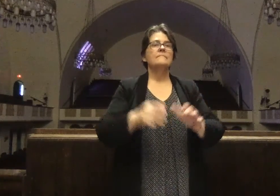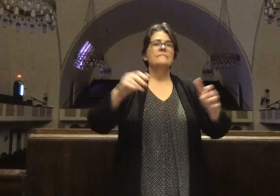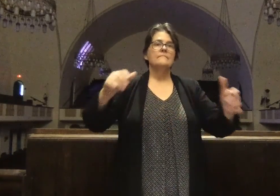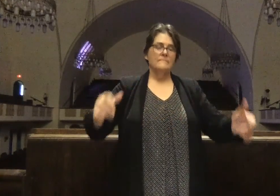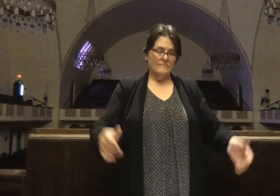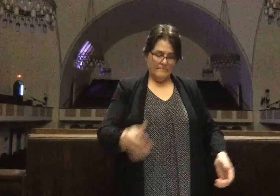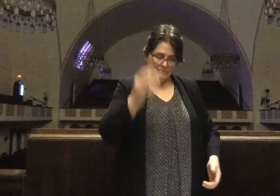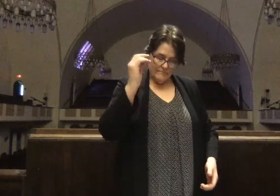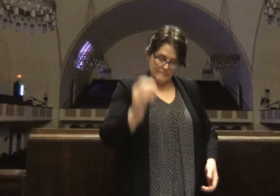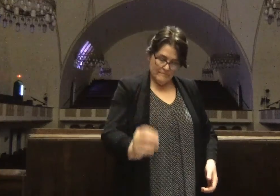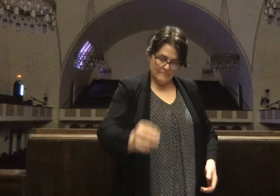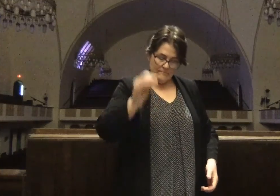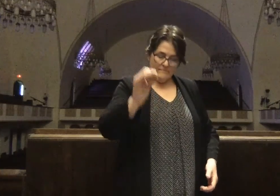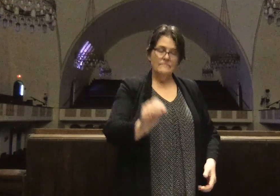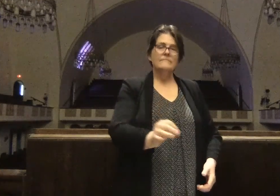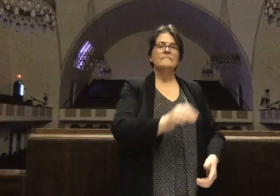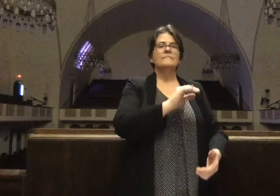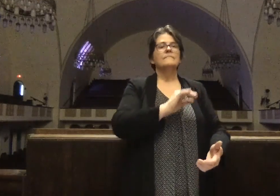one of another.